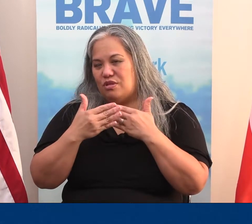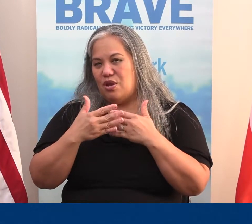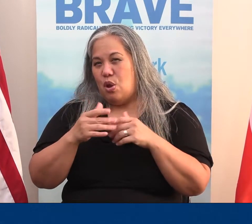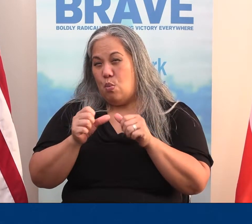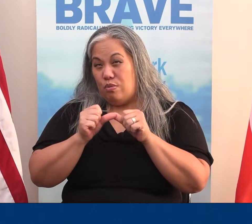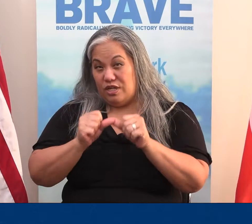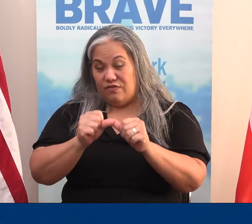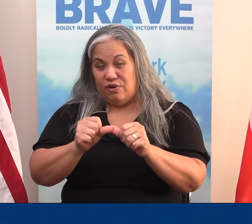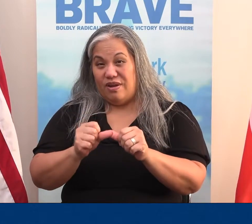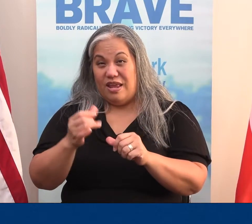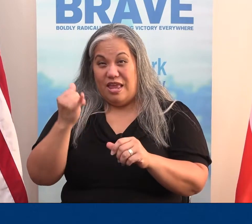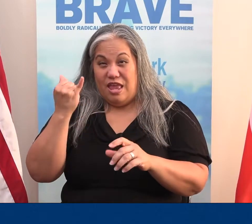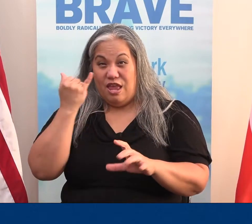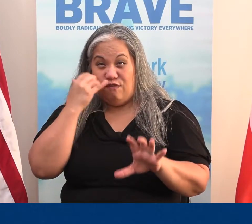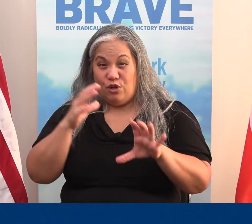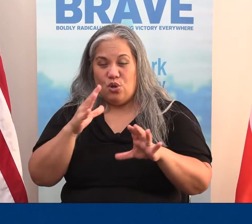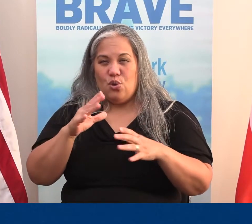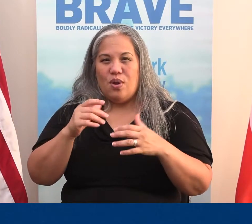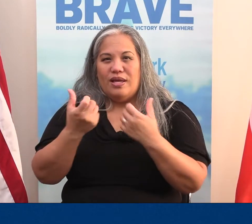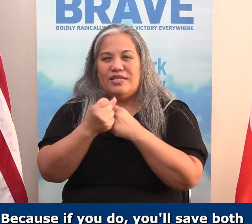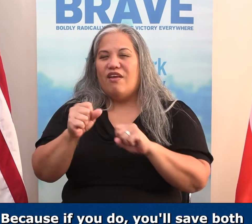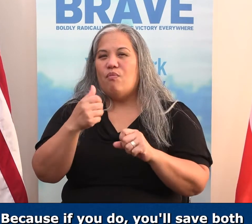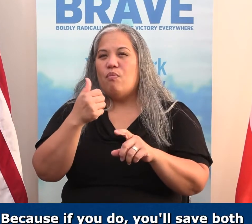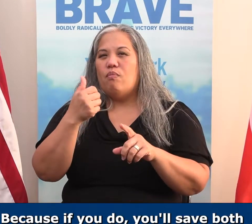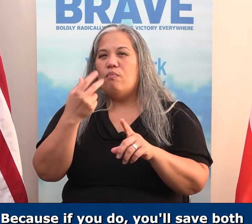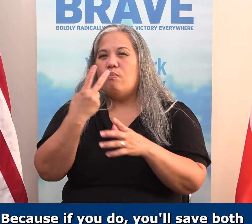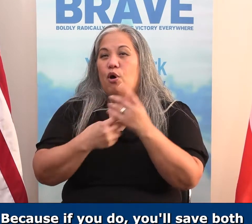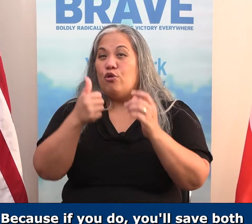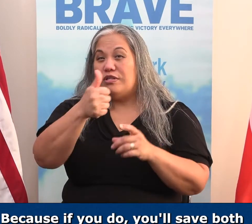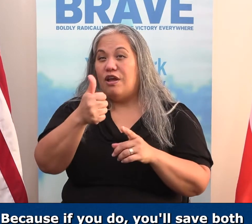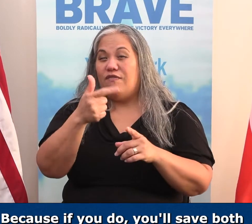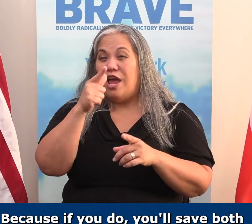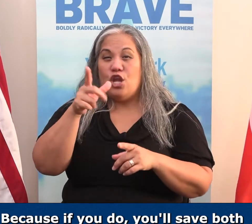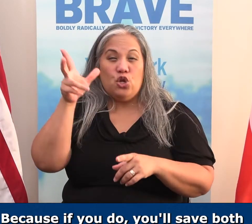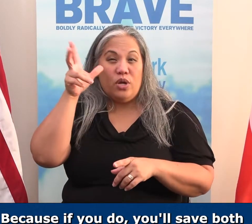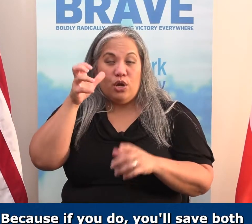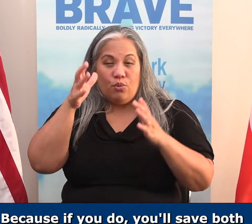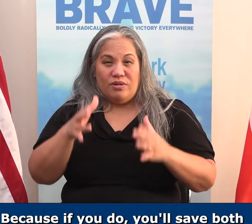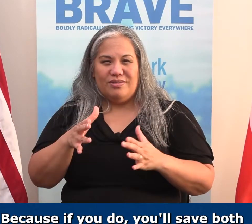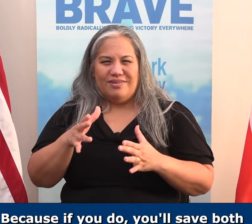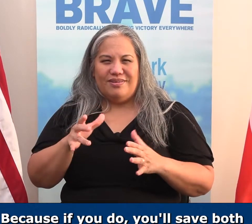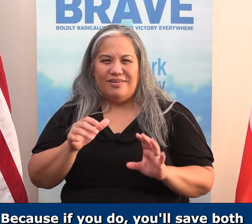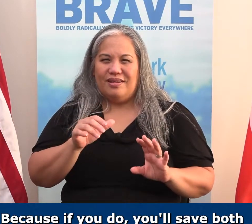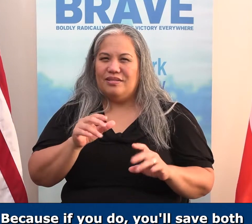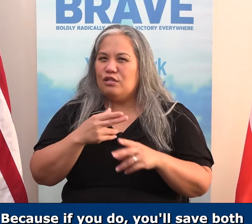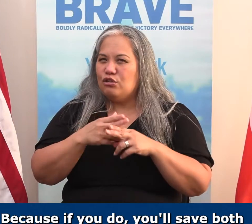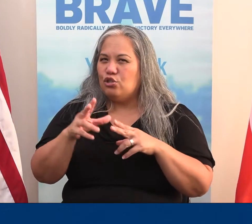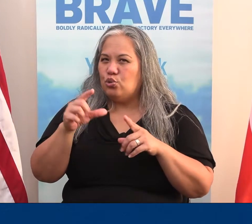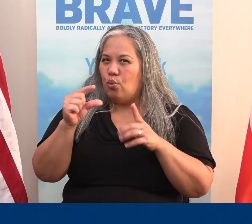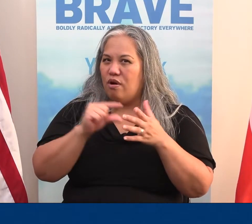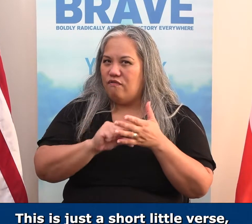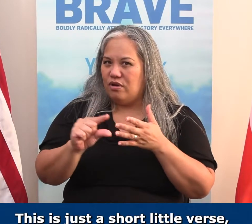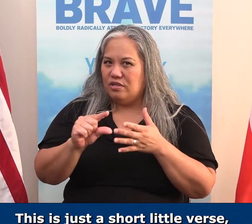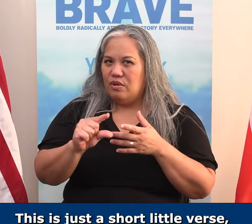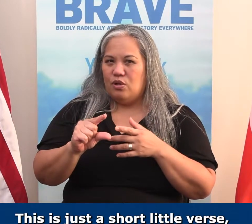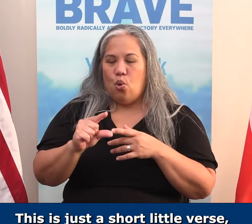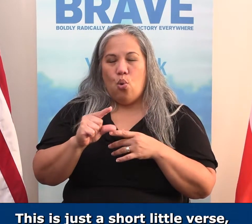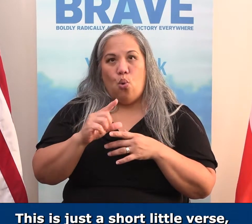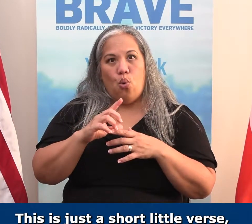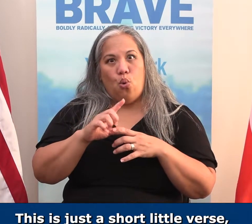closely. Persevere in them, because if you do, you'll save both yourself and your hearers. Now, this is just a short little verse, but